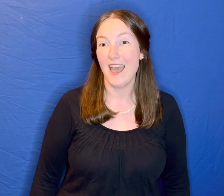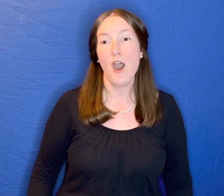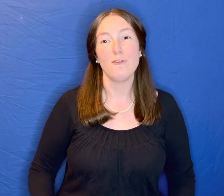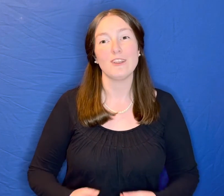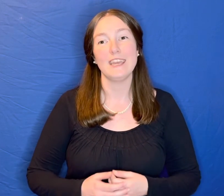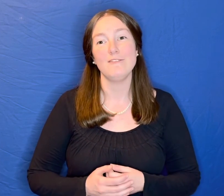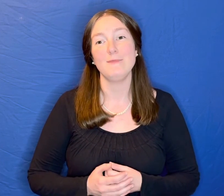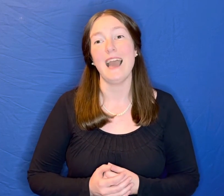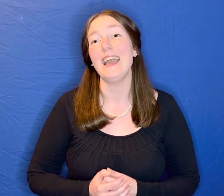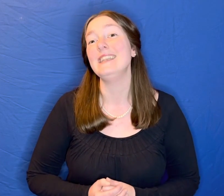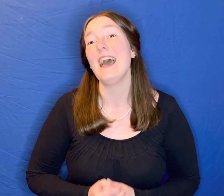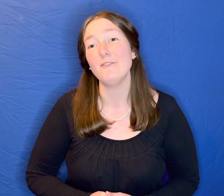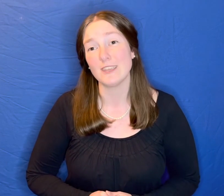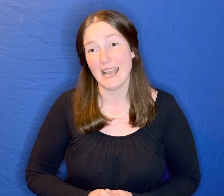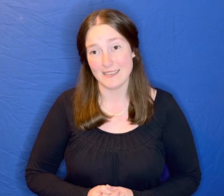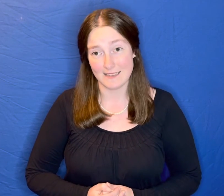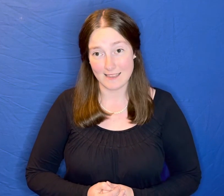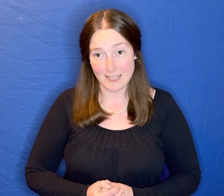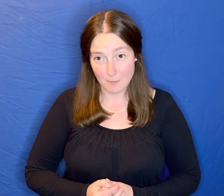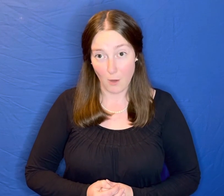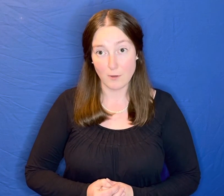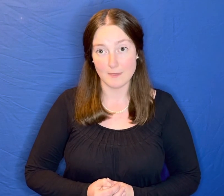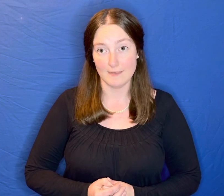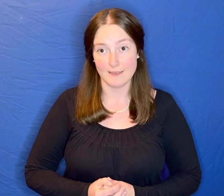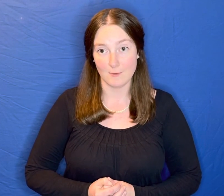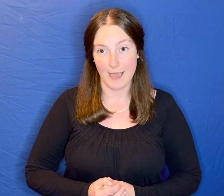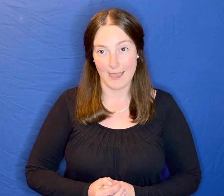Forgive me, I never get to discuss poems in this way.